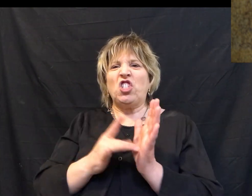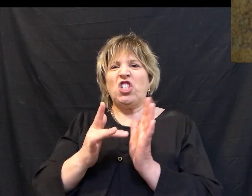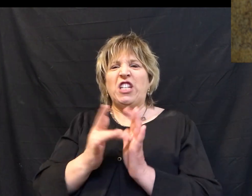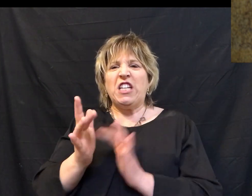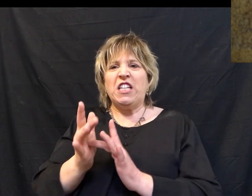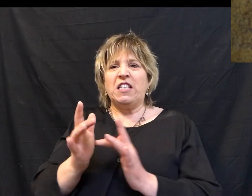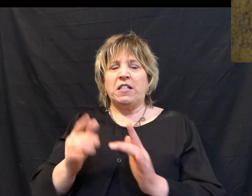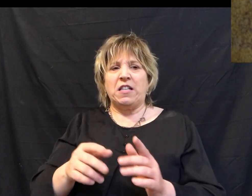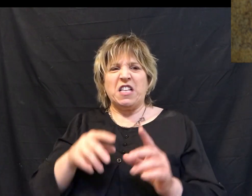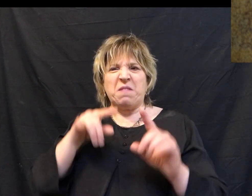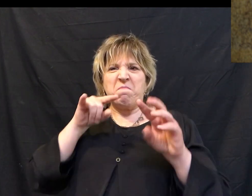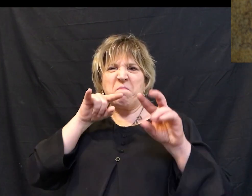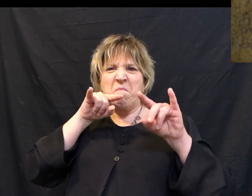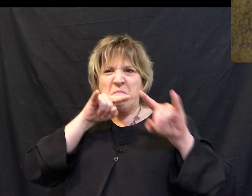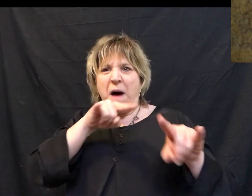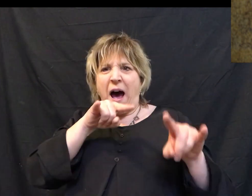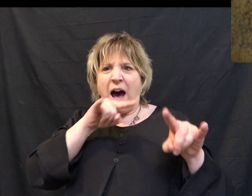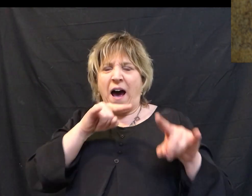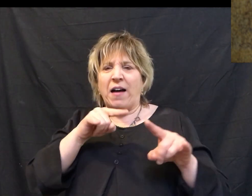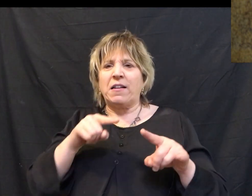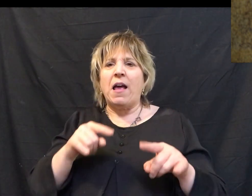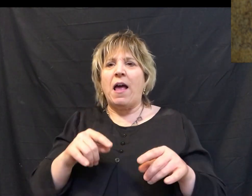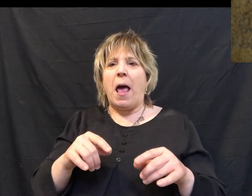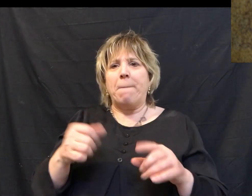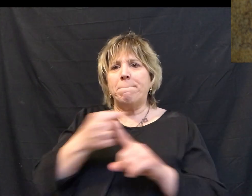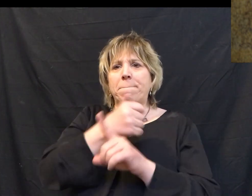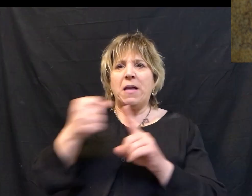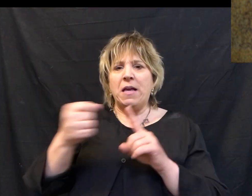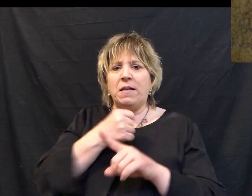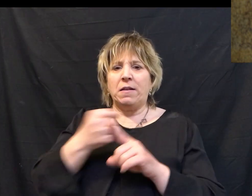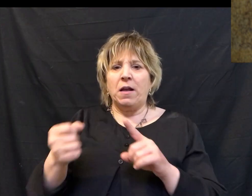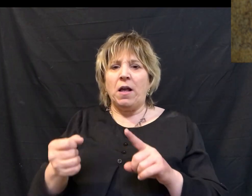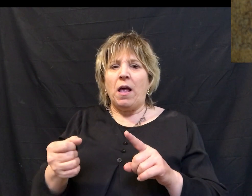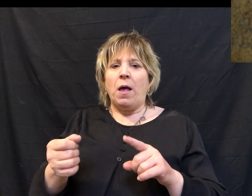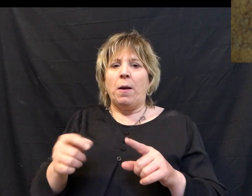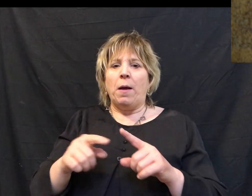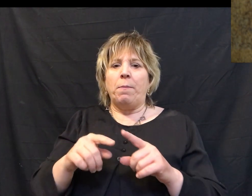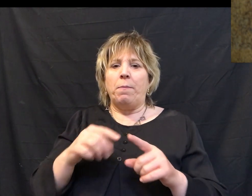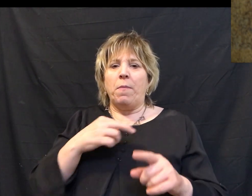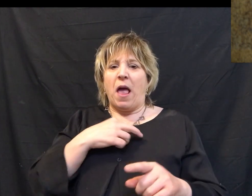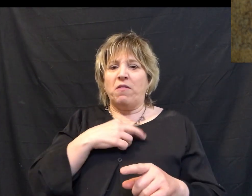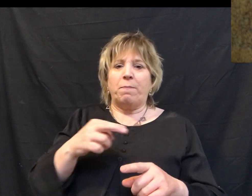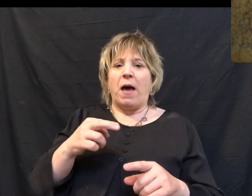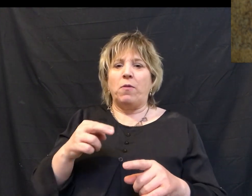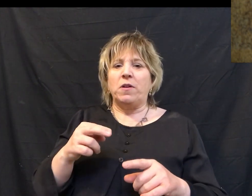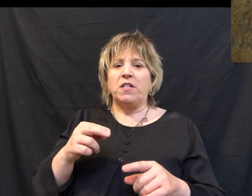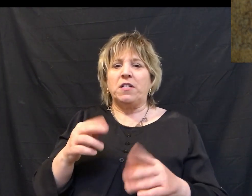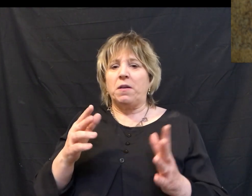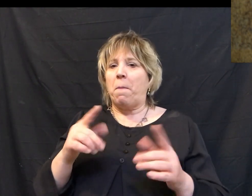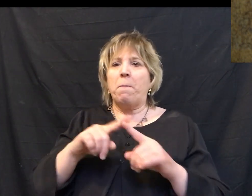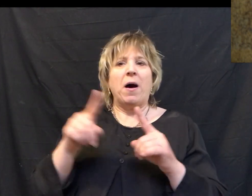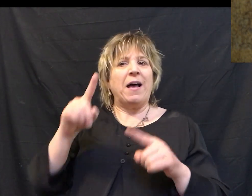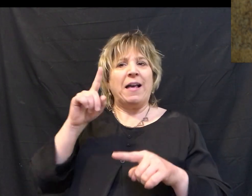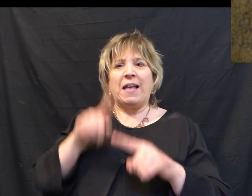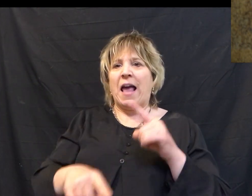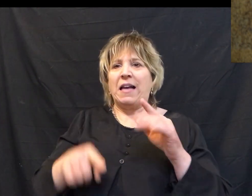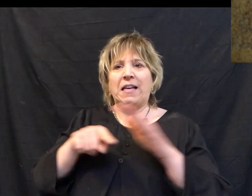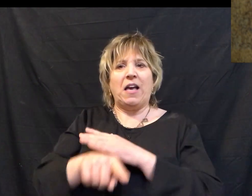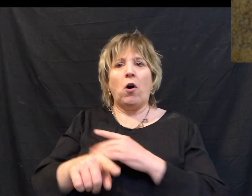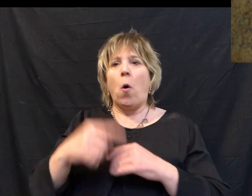mocked and beaten and deemed worthy of death by the religious leaders, but the Jews could not perform a capital execution.